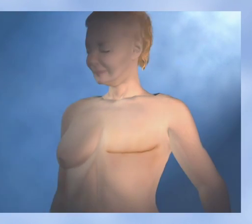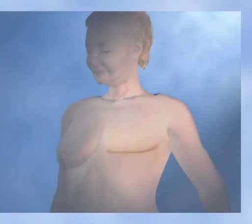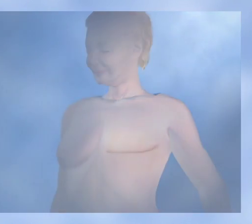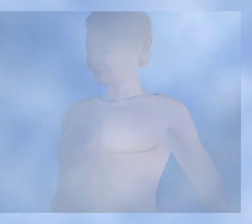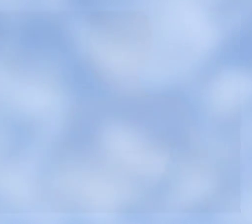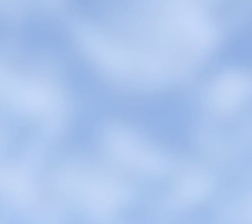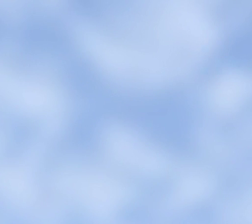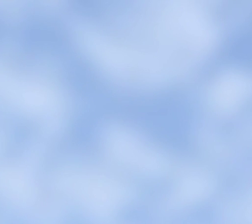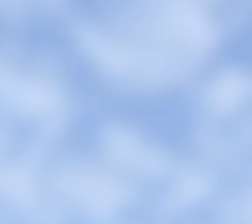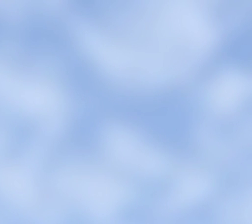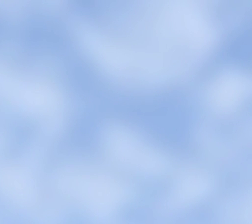Yeah.